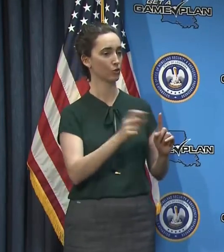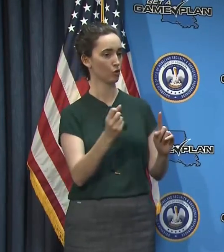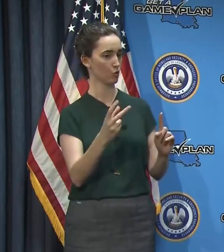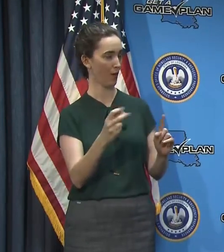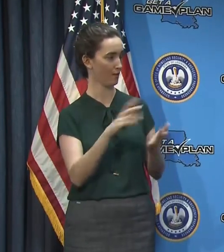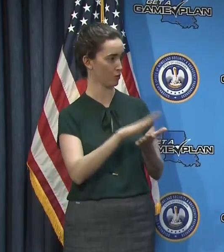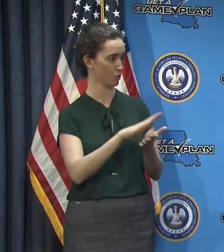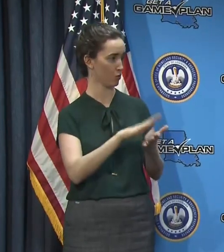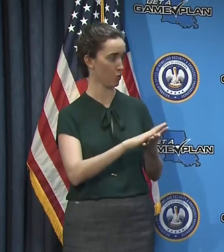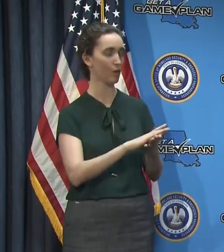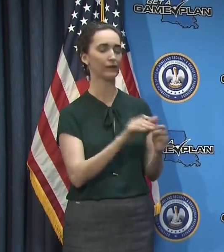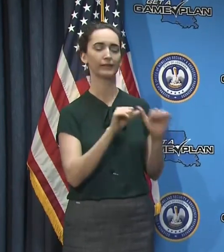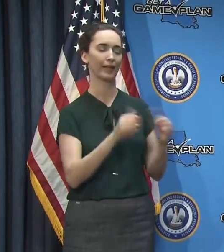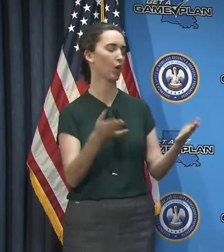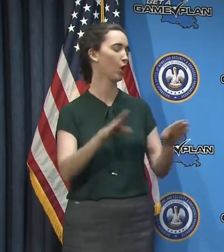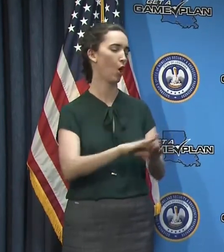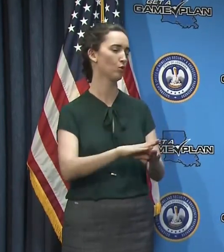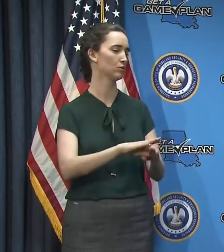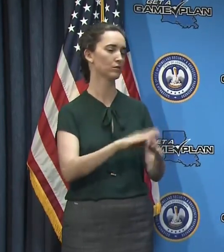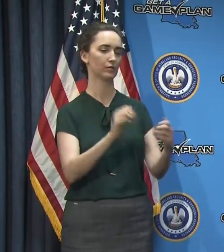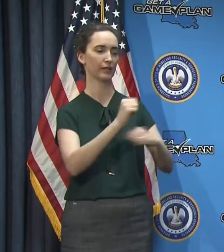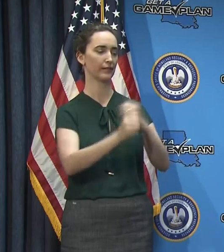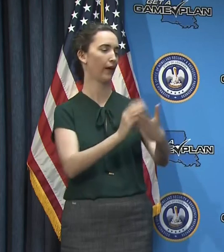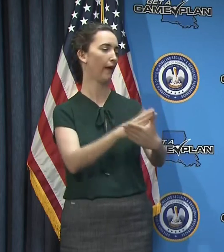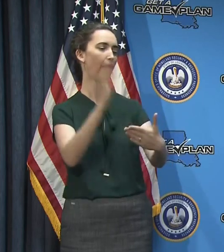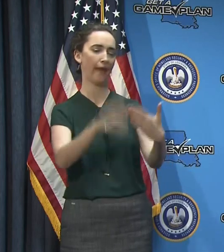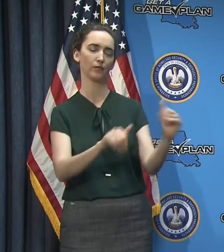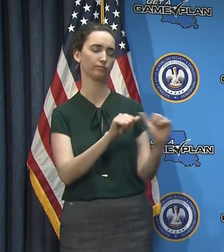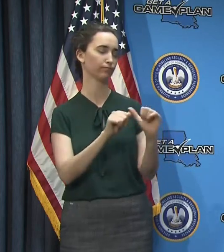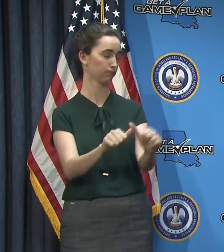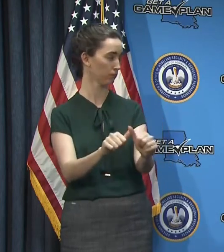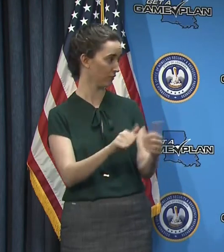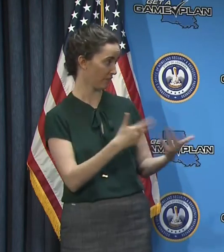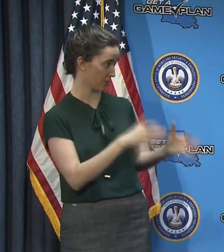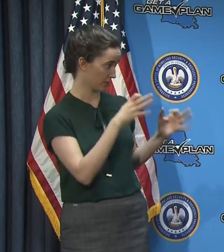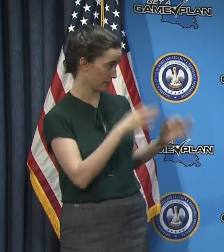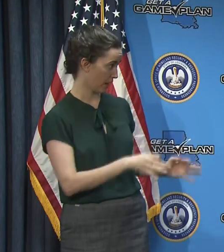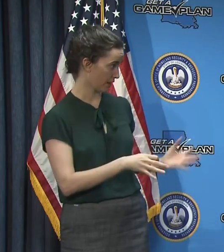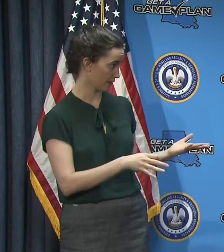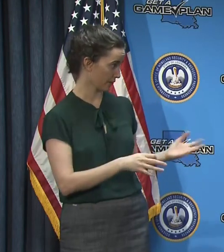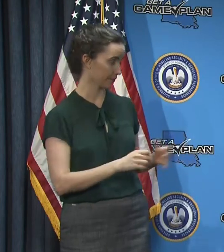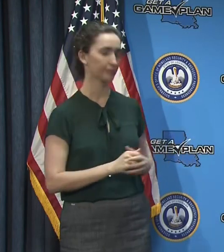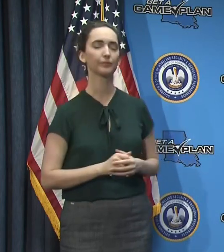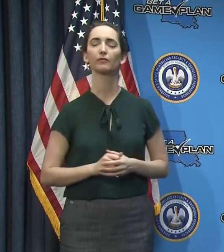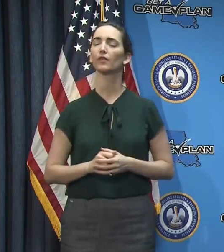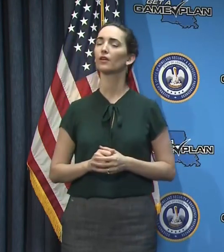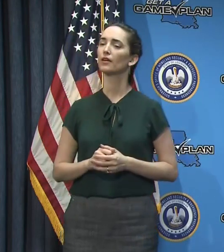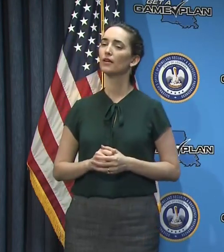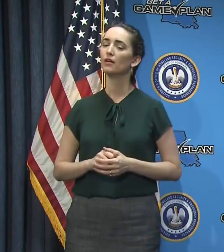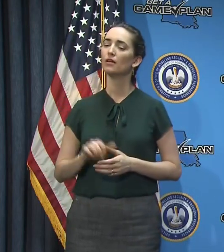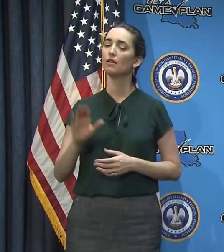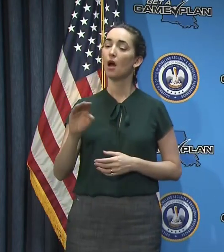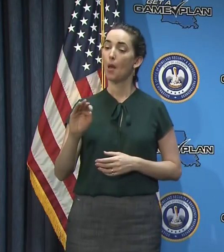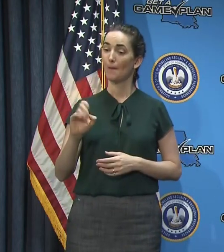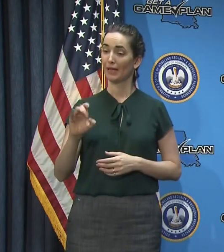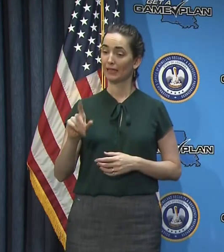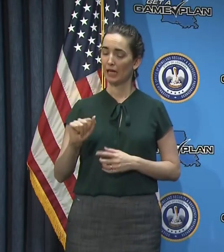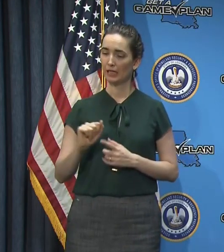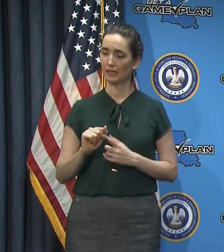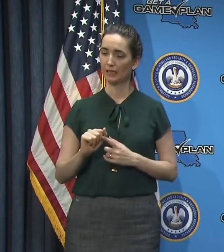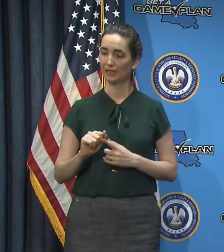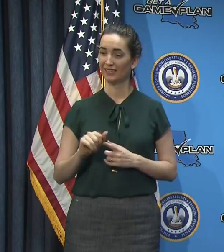remainder of the year. Have you made a decision on whether or not you intend to do that? Uh, Melinda, the letters came in